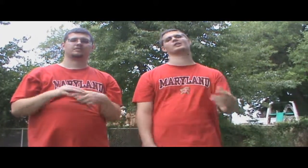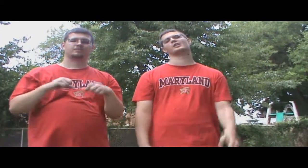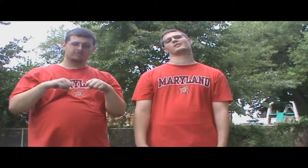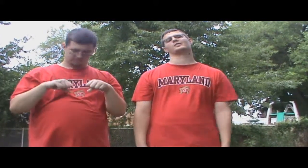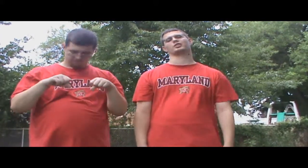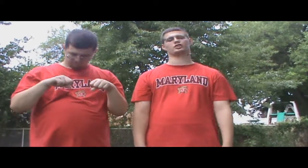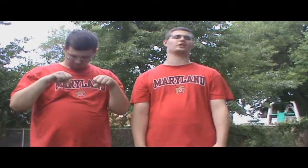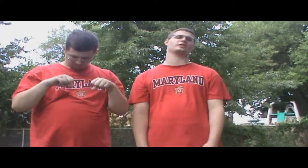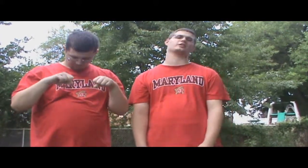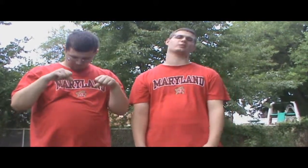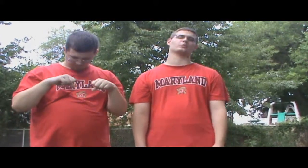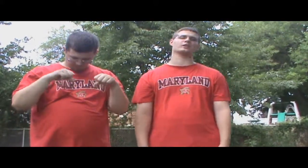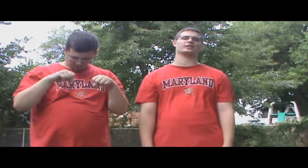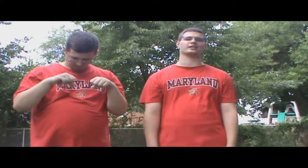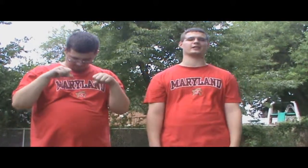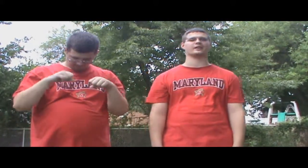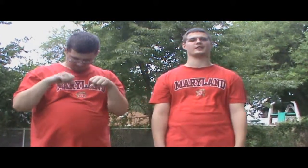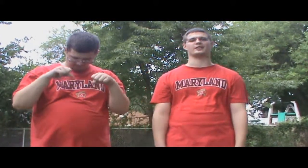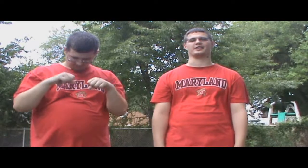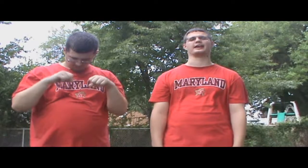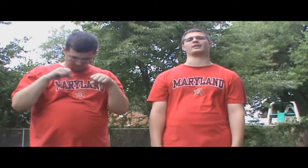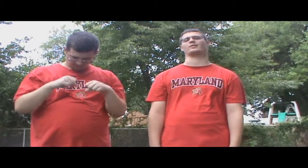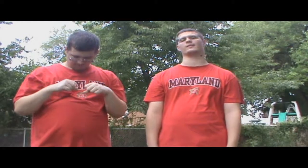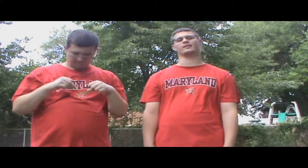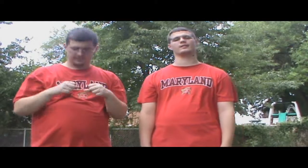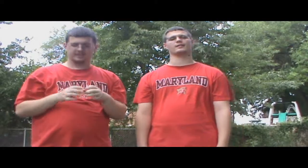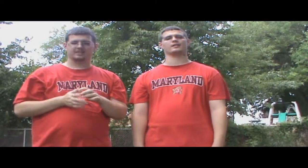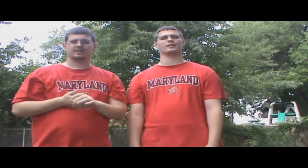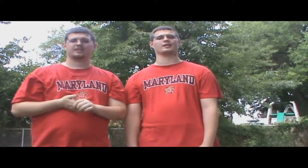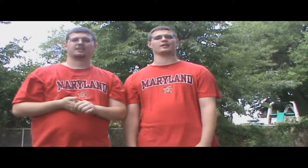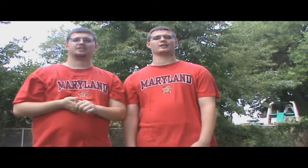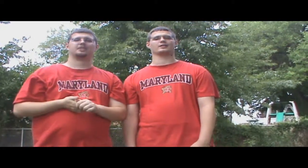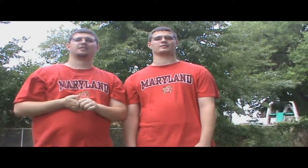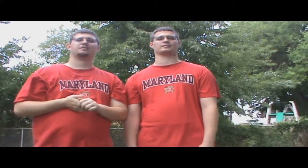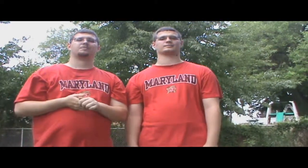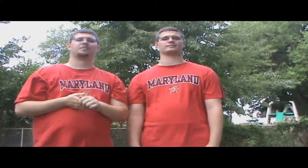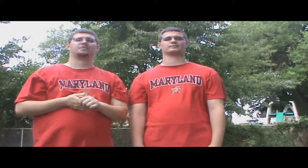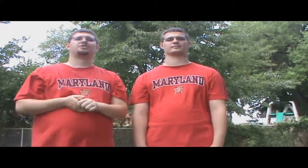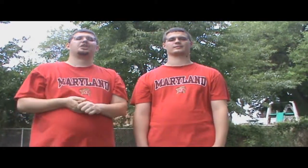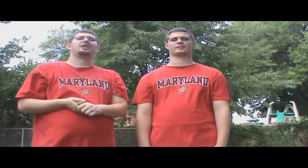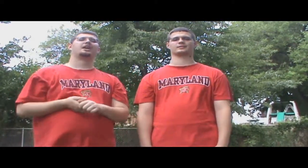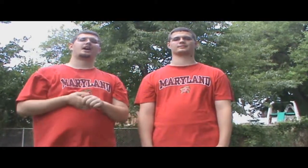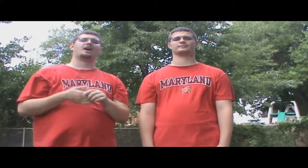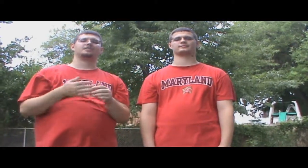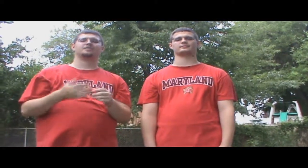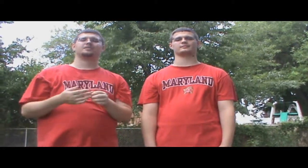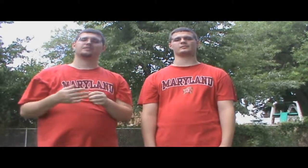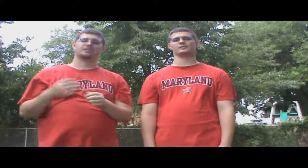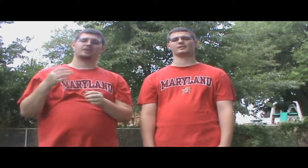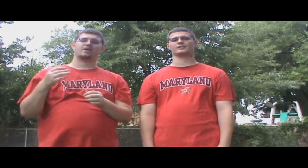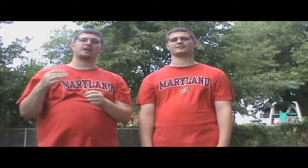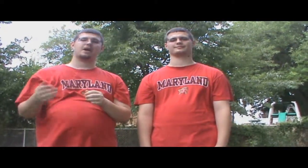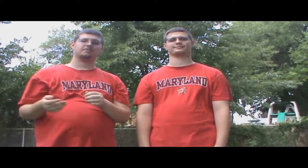on the shitty Wii that they have out now. Like I said, was the first gen console to come out.